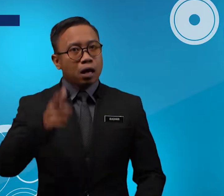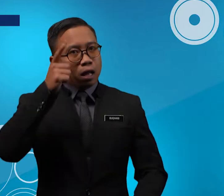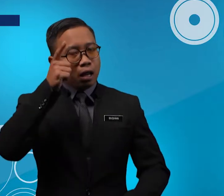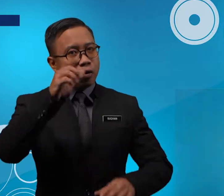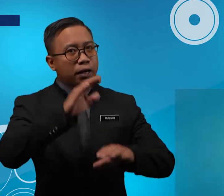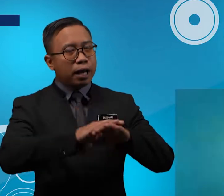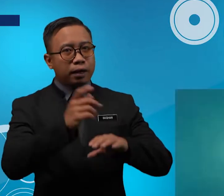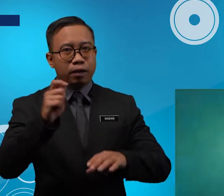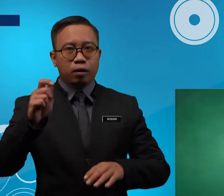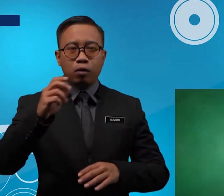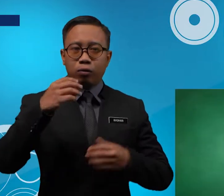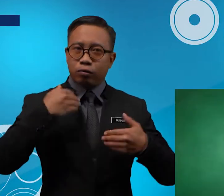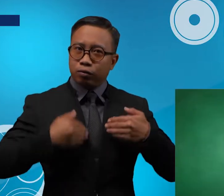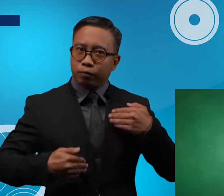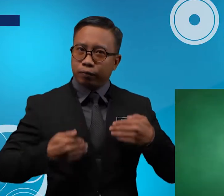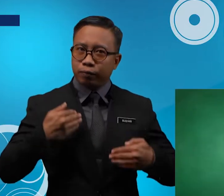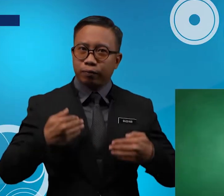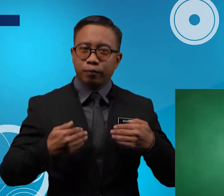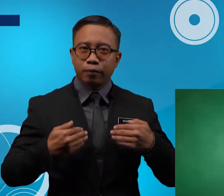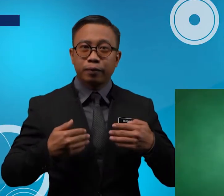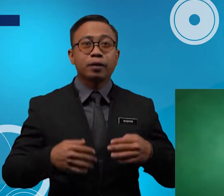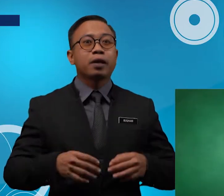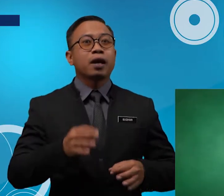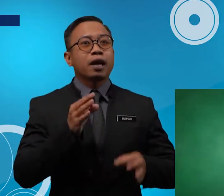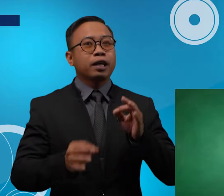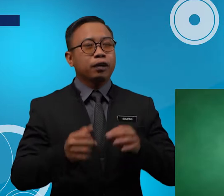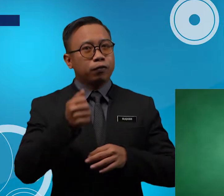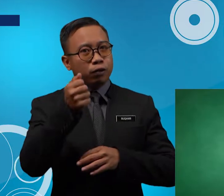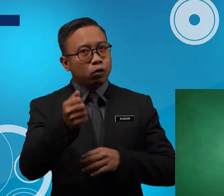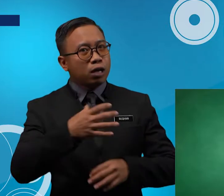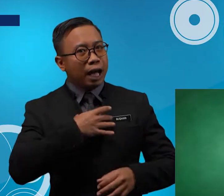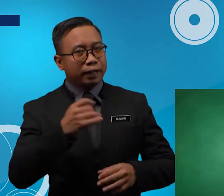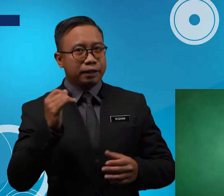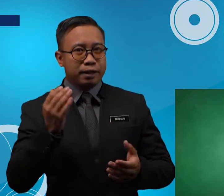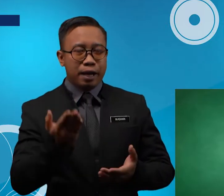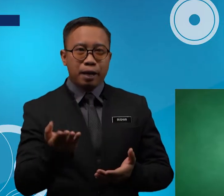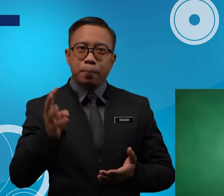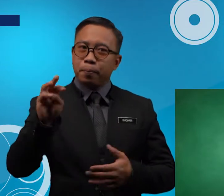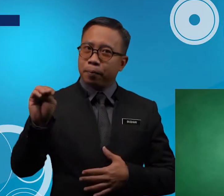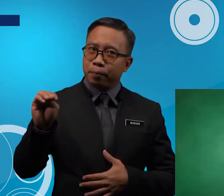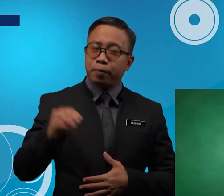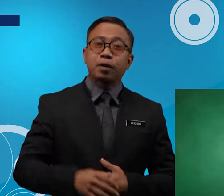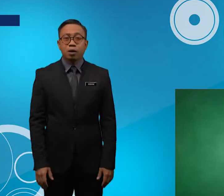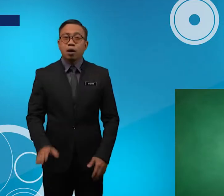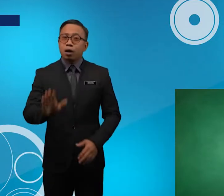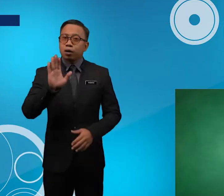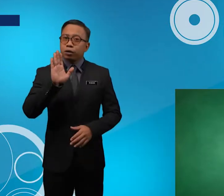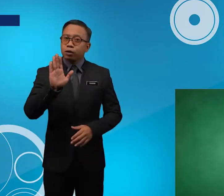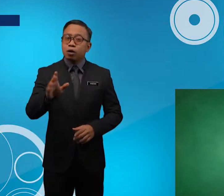Look At The Clothes If You Like Them Your